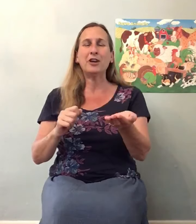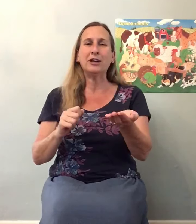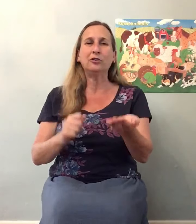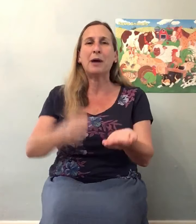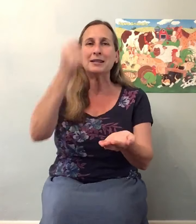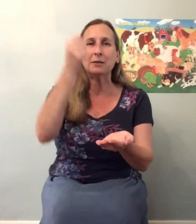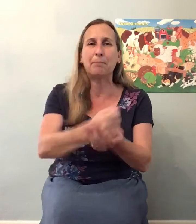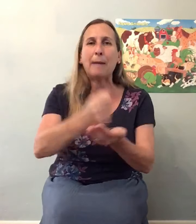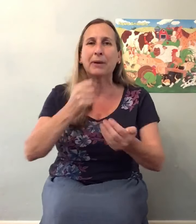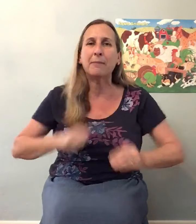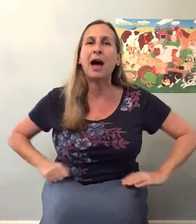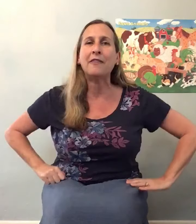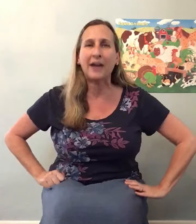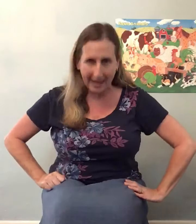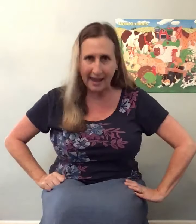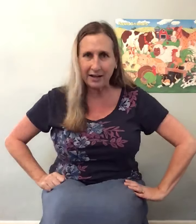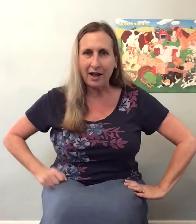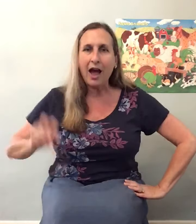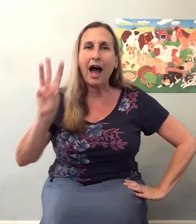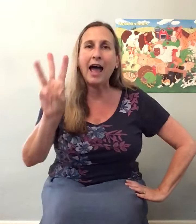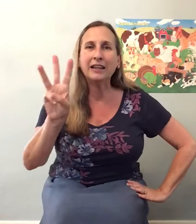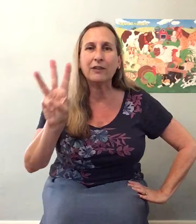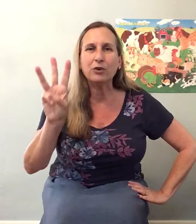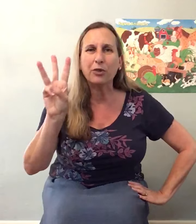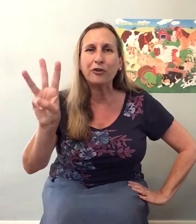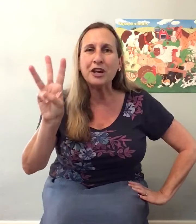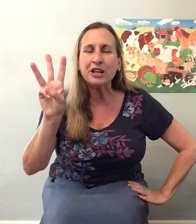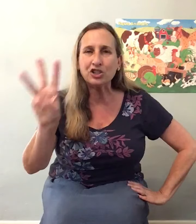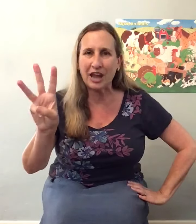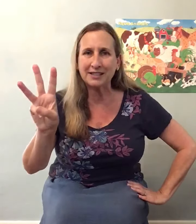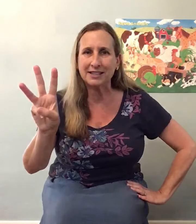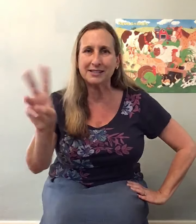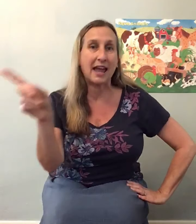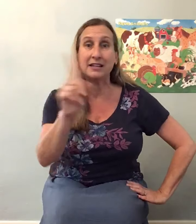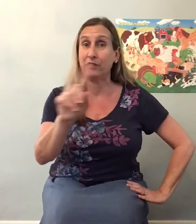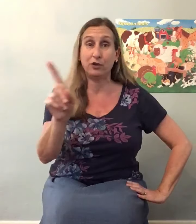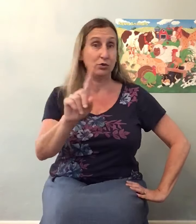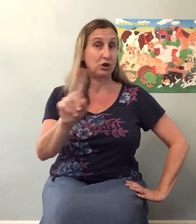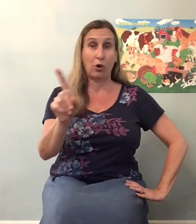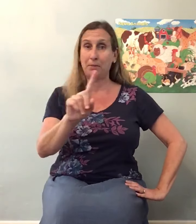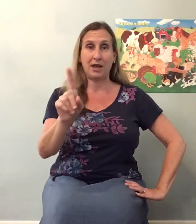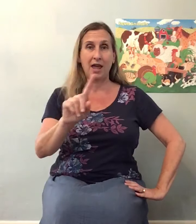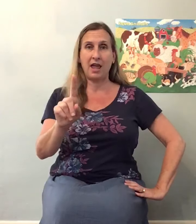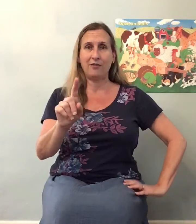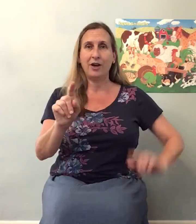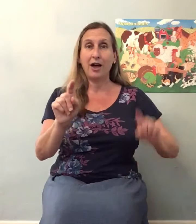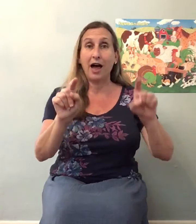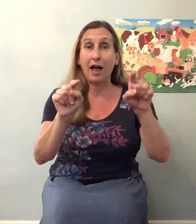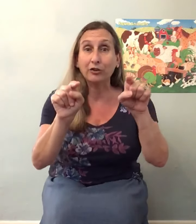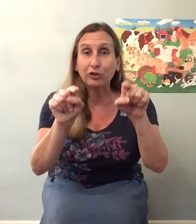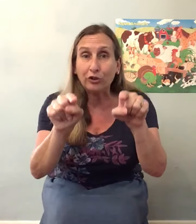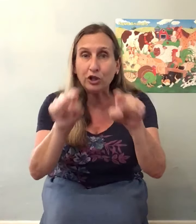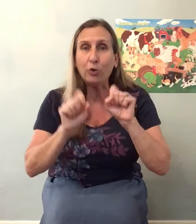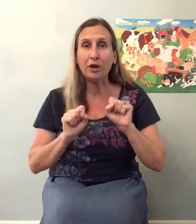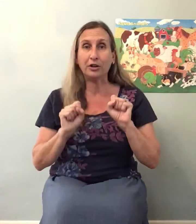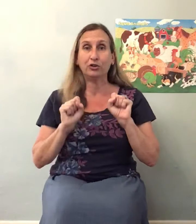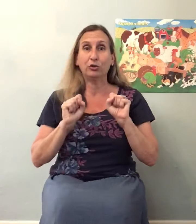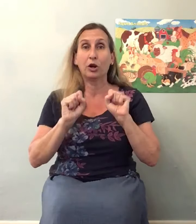field mice and bopping them on the head. I'll give you three chances and if you don't behave, I'll turn you into a